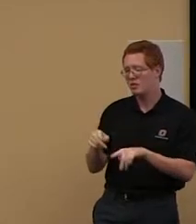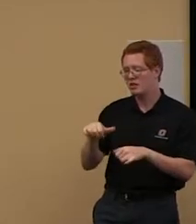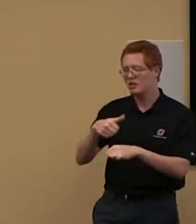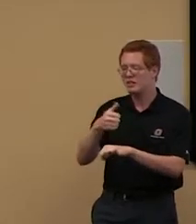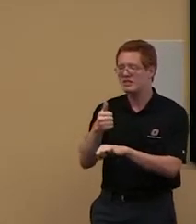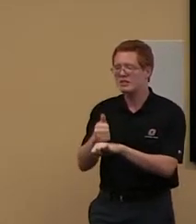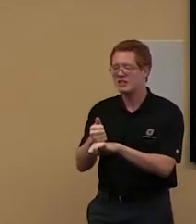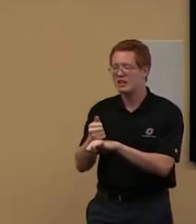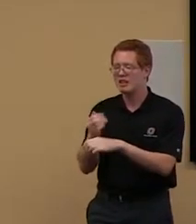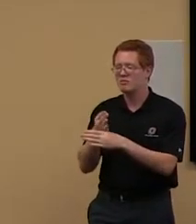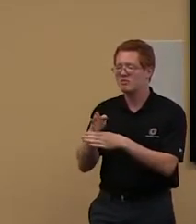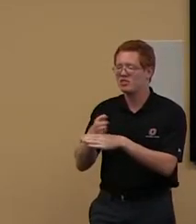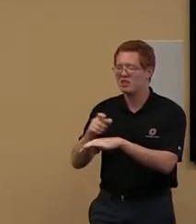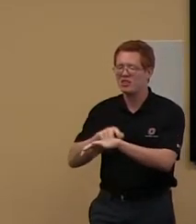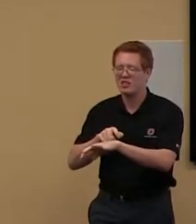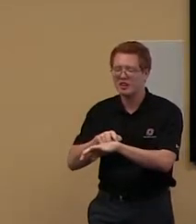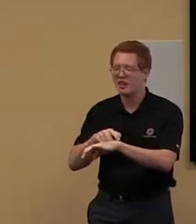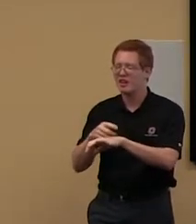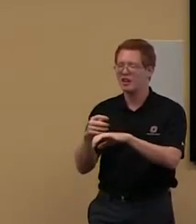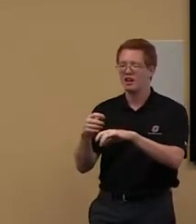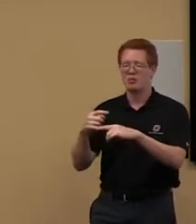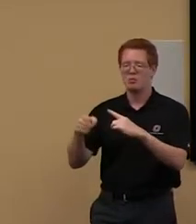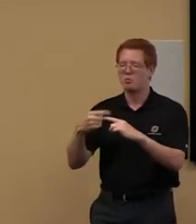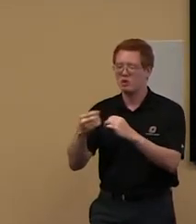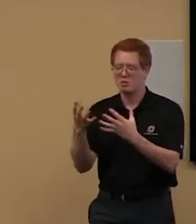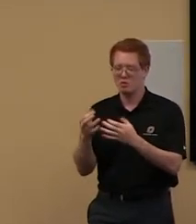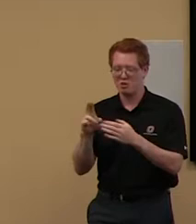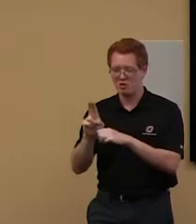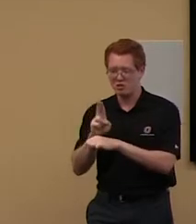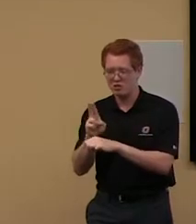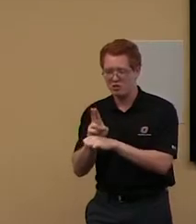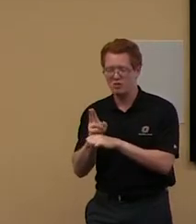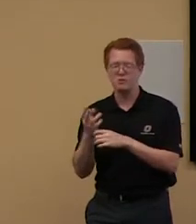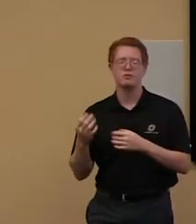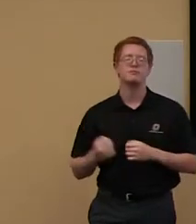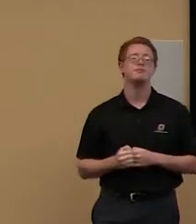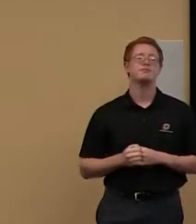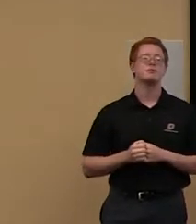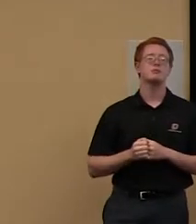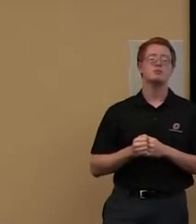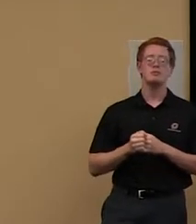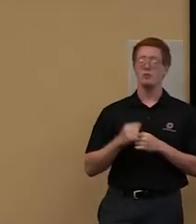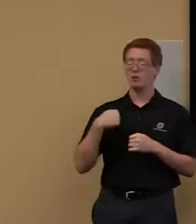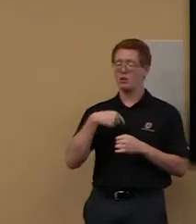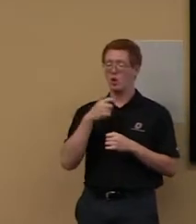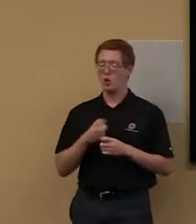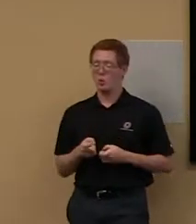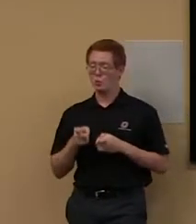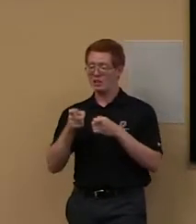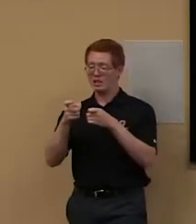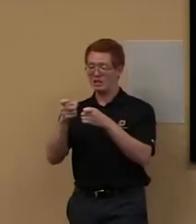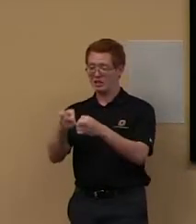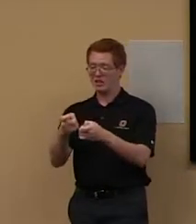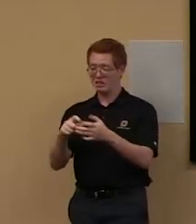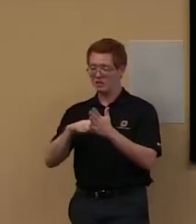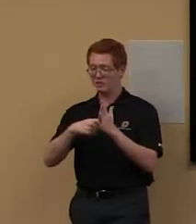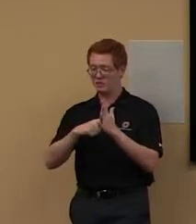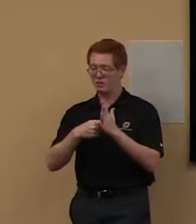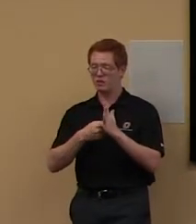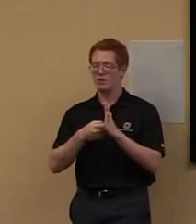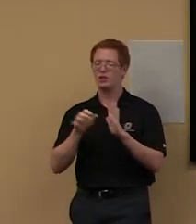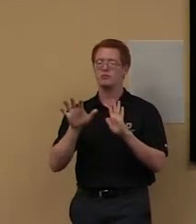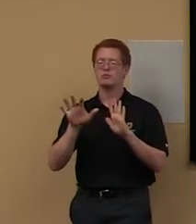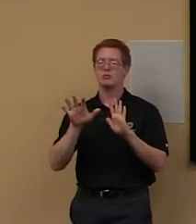time there. But, but you're issued a key. And that's your space. So you can go up there